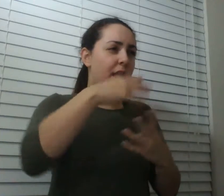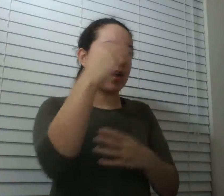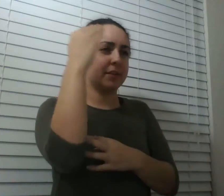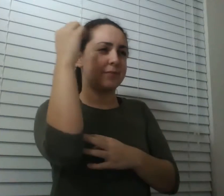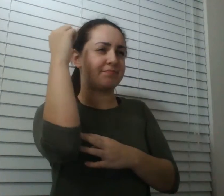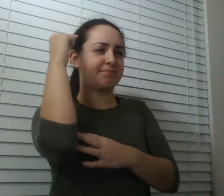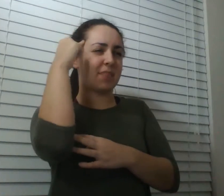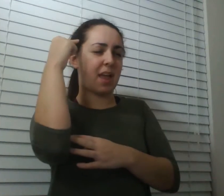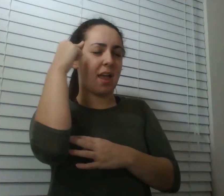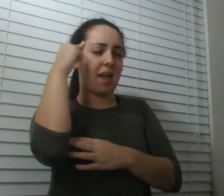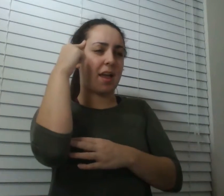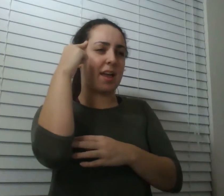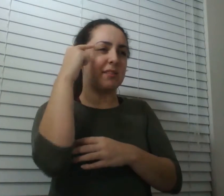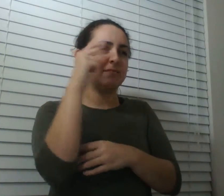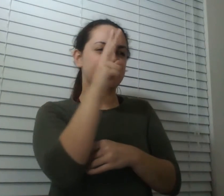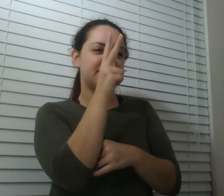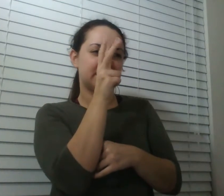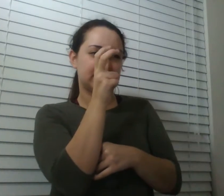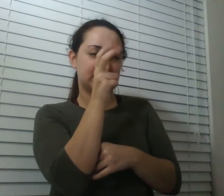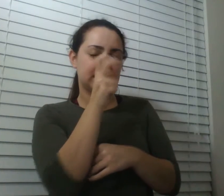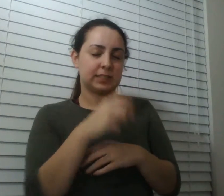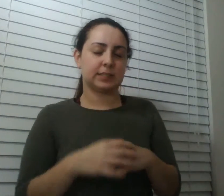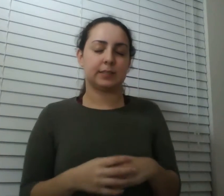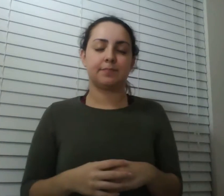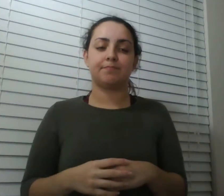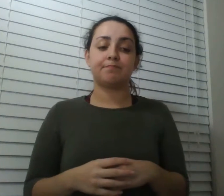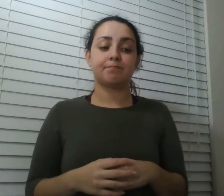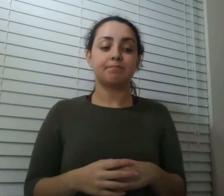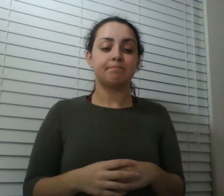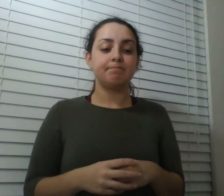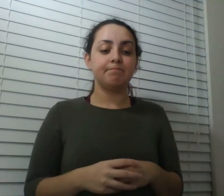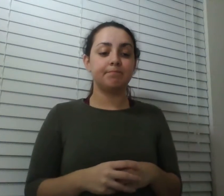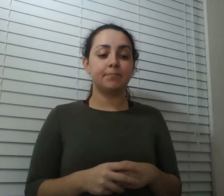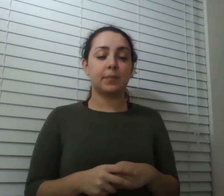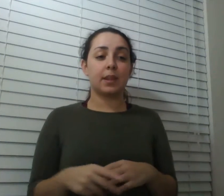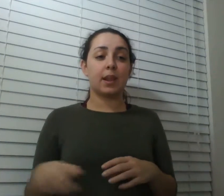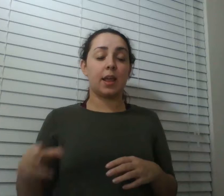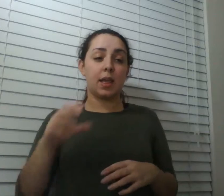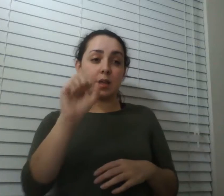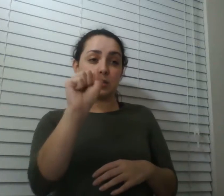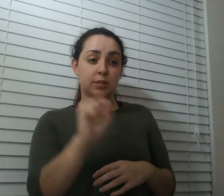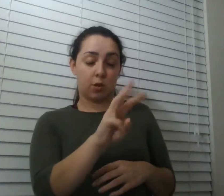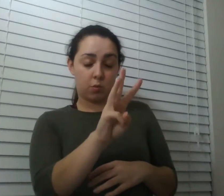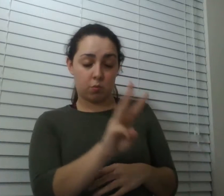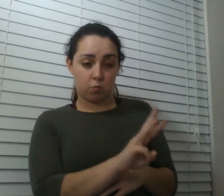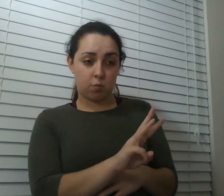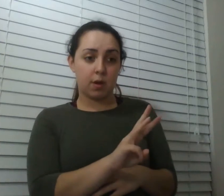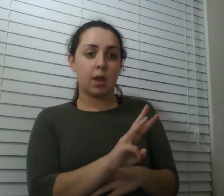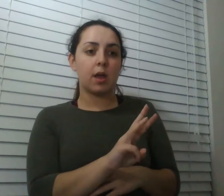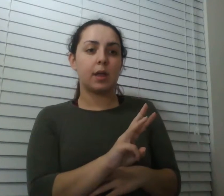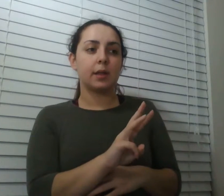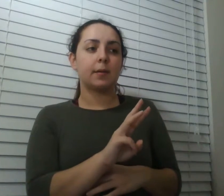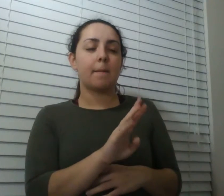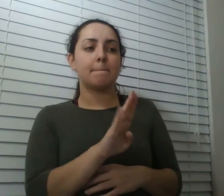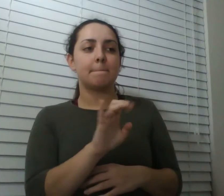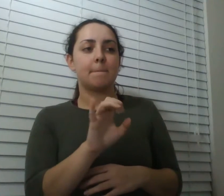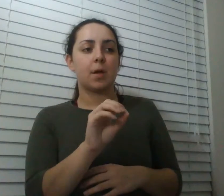right now we're in in my laboratory at southwestern biological institute could we could we just uh take a quick like glance around yeah